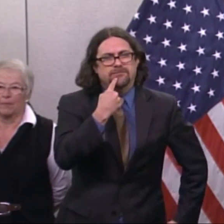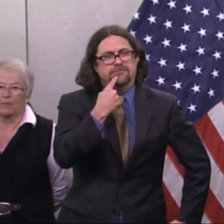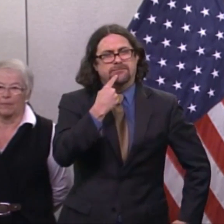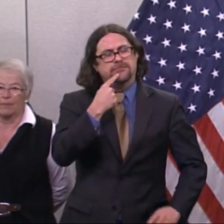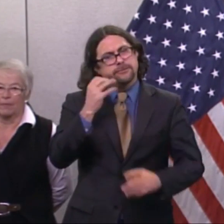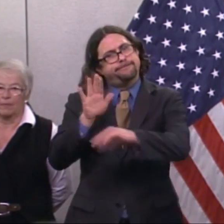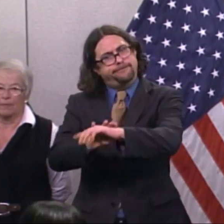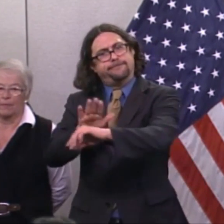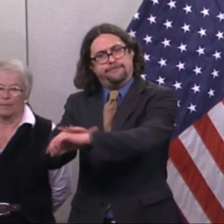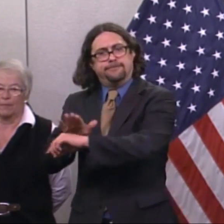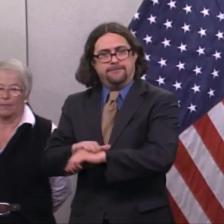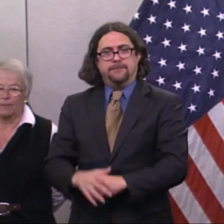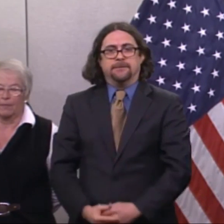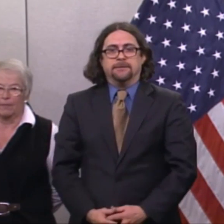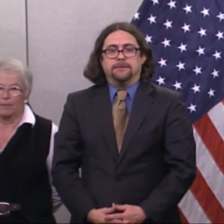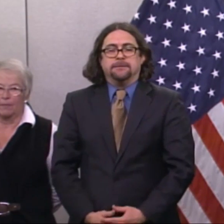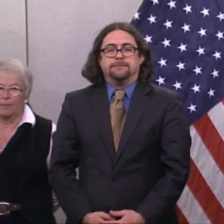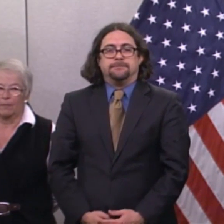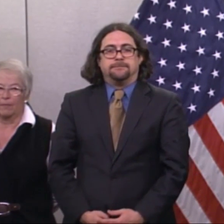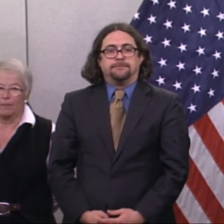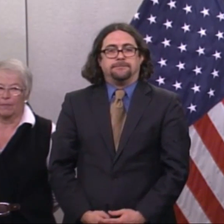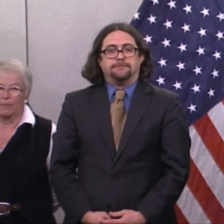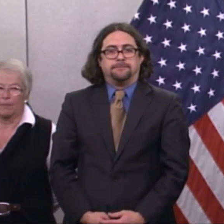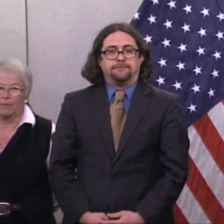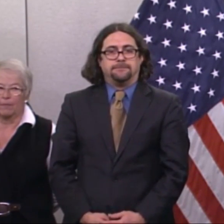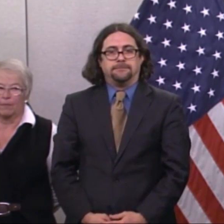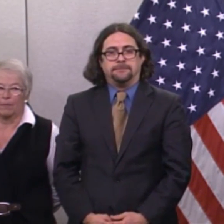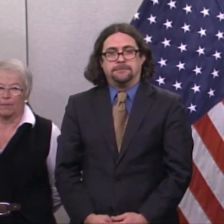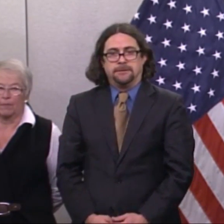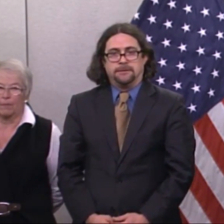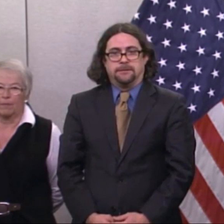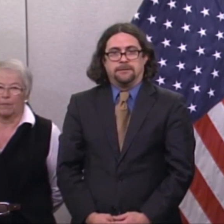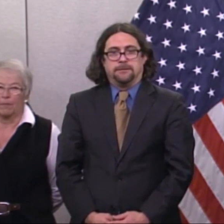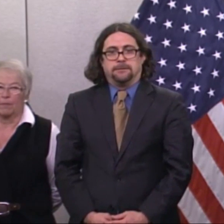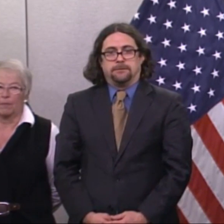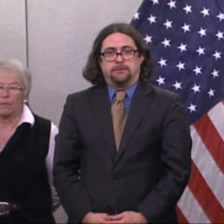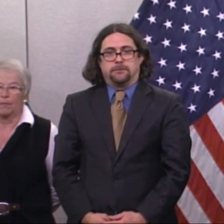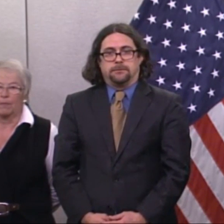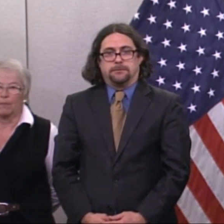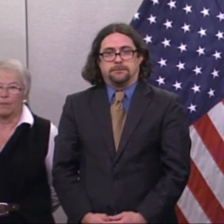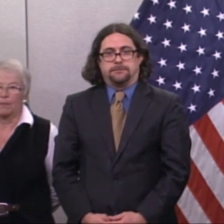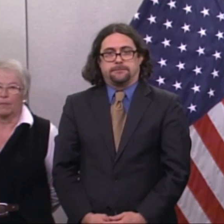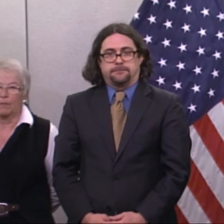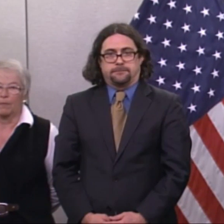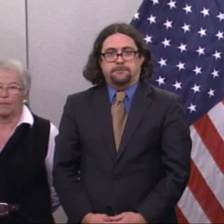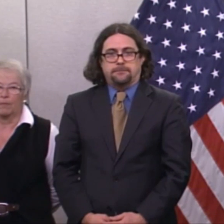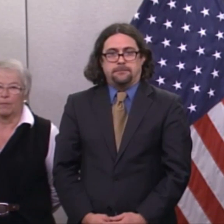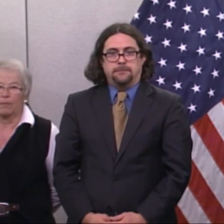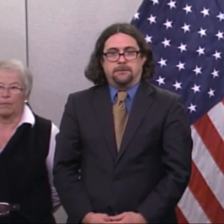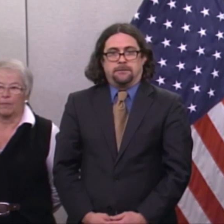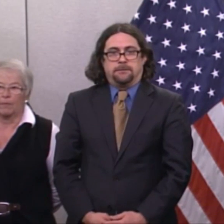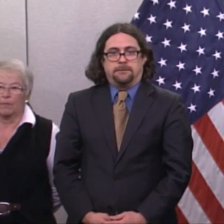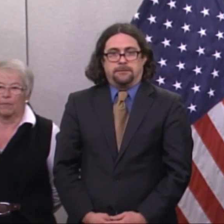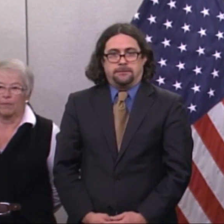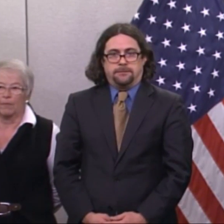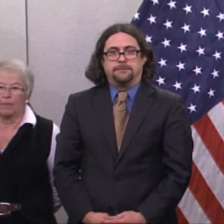measured manner. This is going to come in in a sudden spurt of activity. We saw some flurries this morning, and that has largely